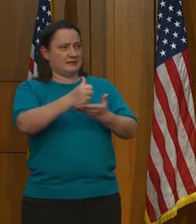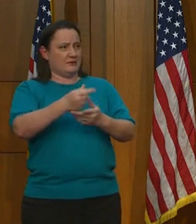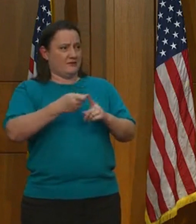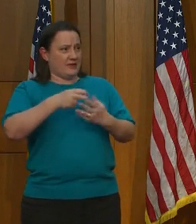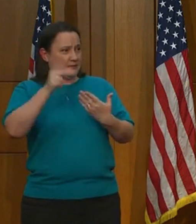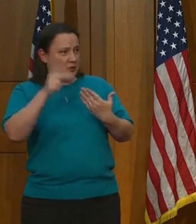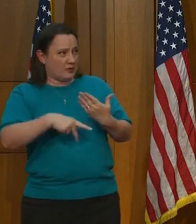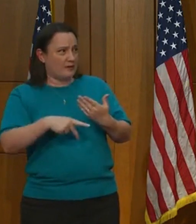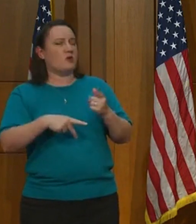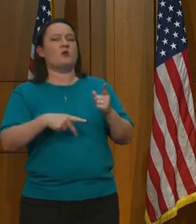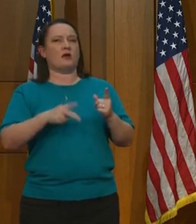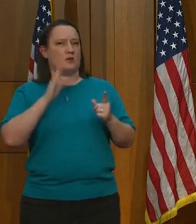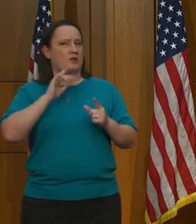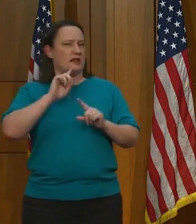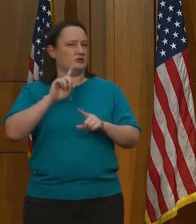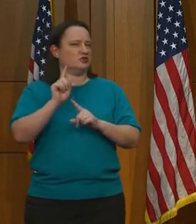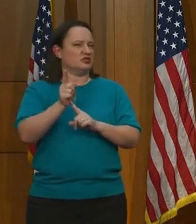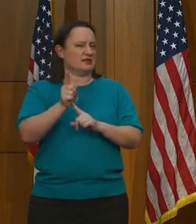answer in just a second, Jackie.